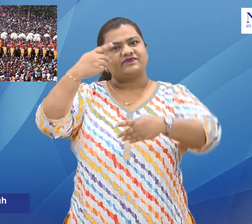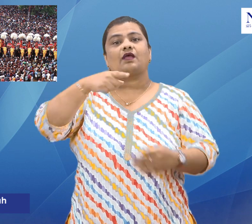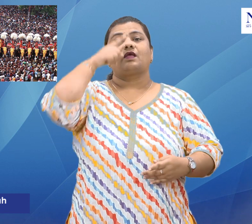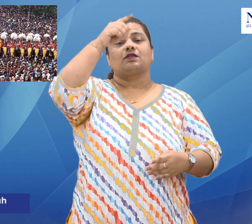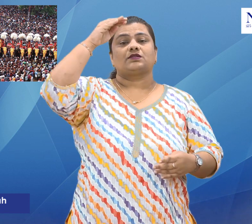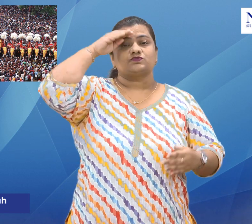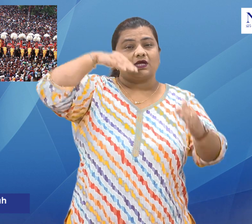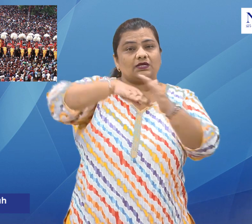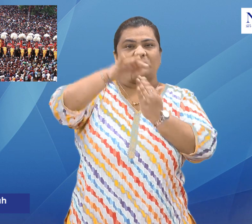spirit.